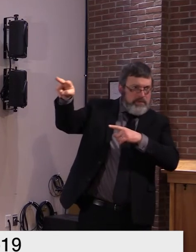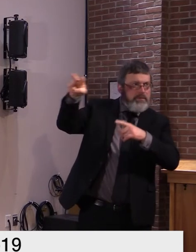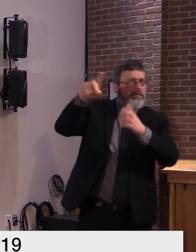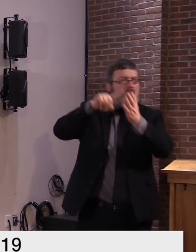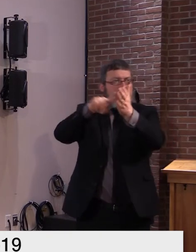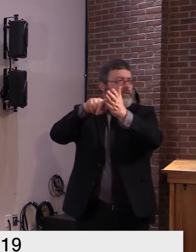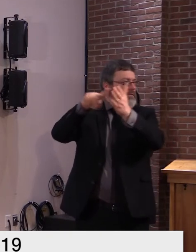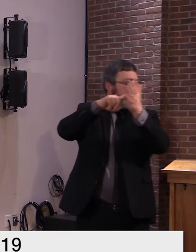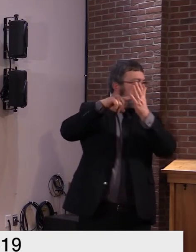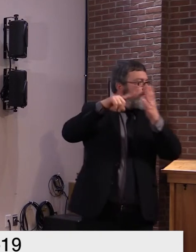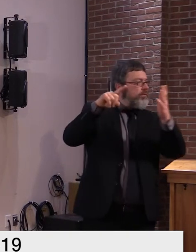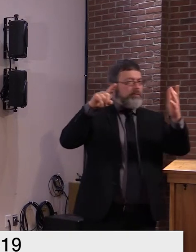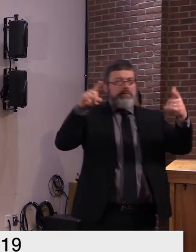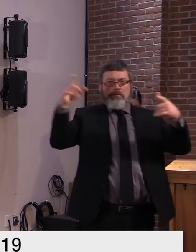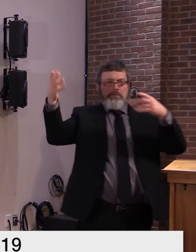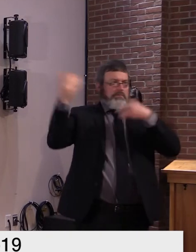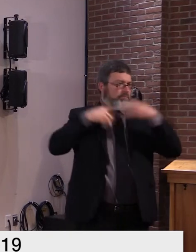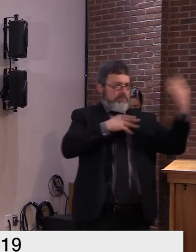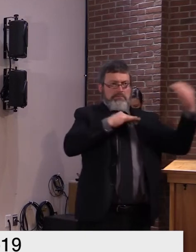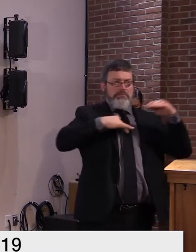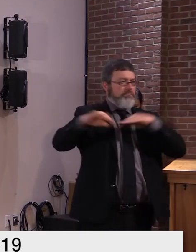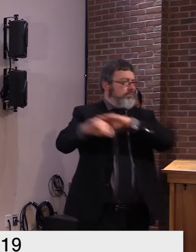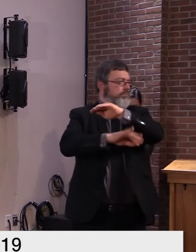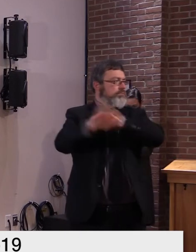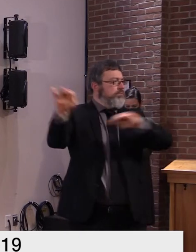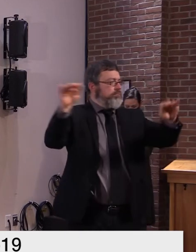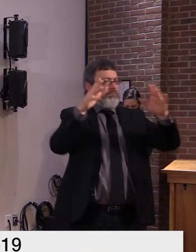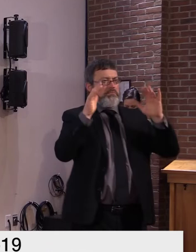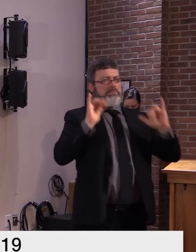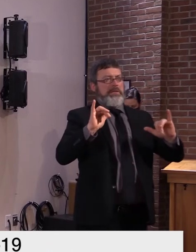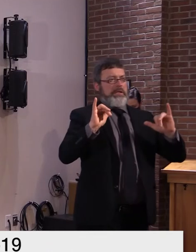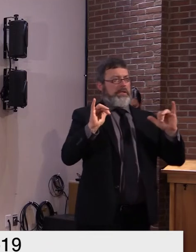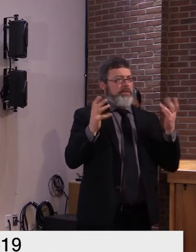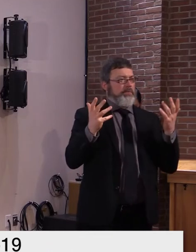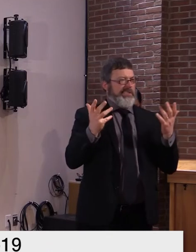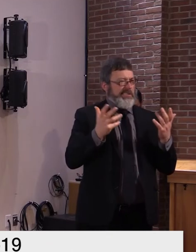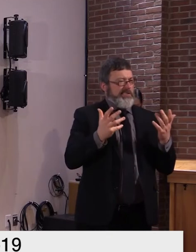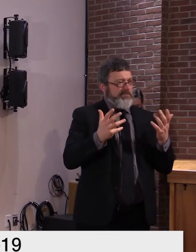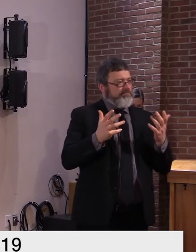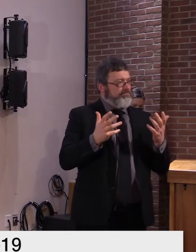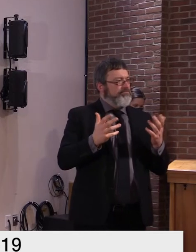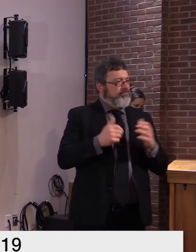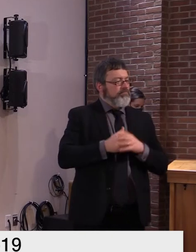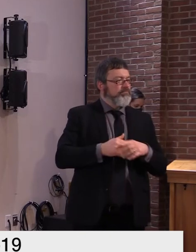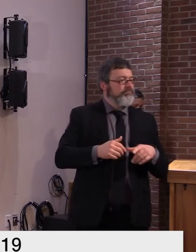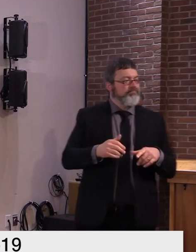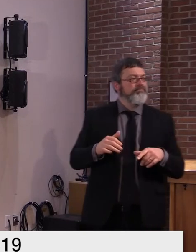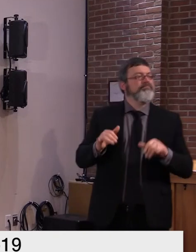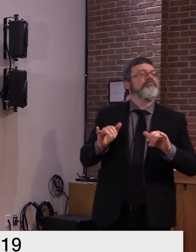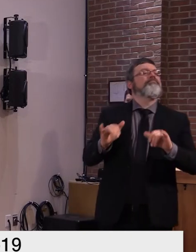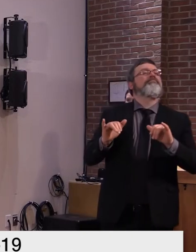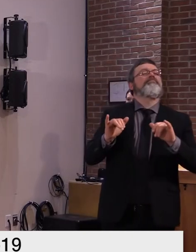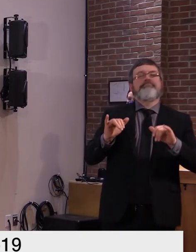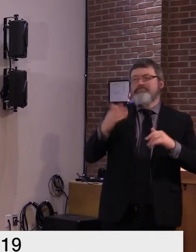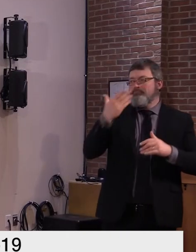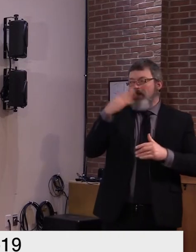outbreaks okay um great thank you